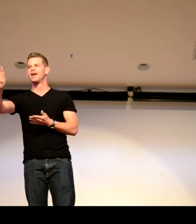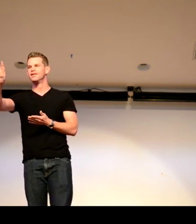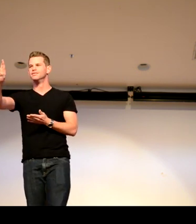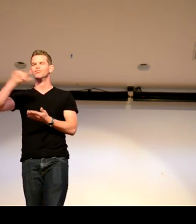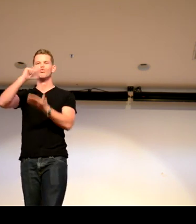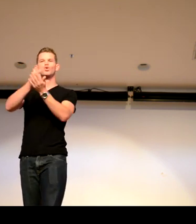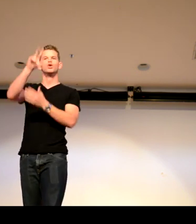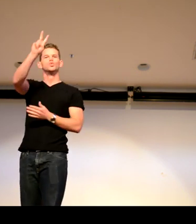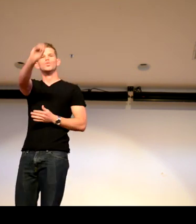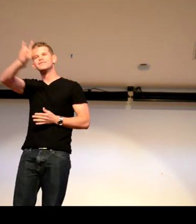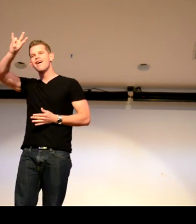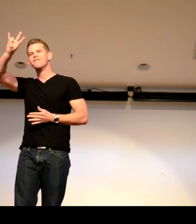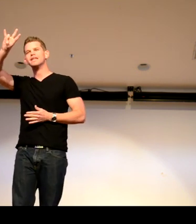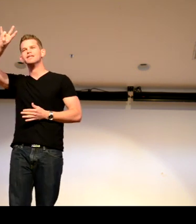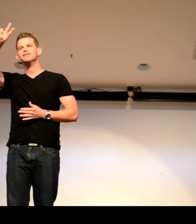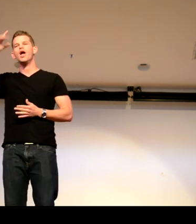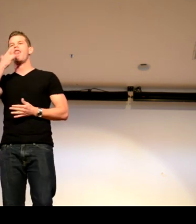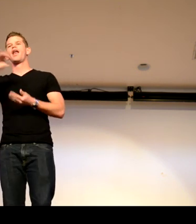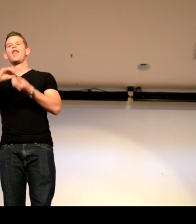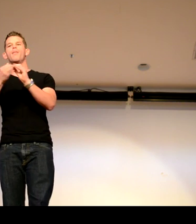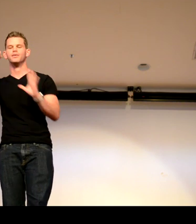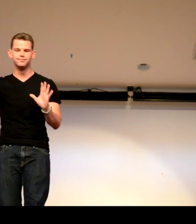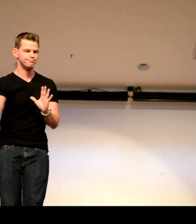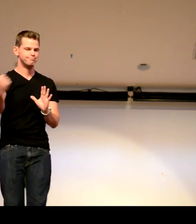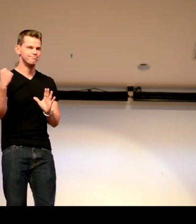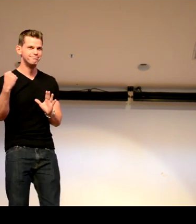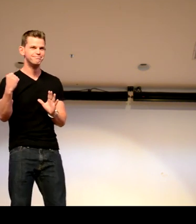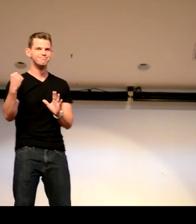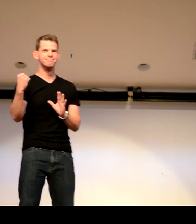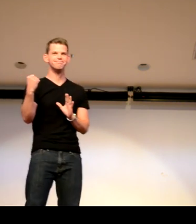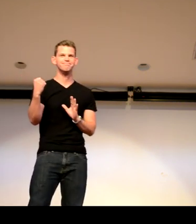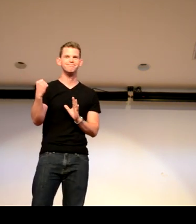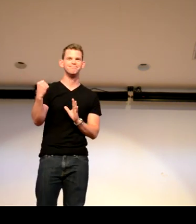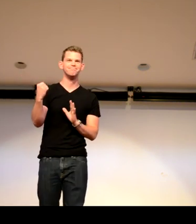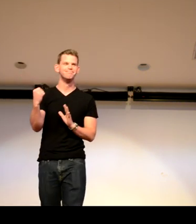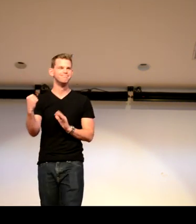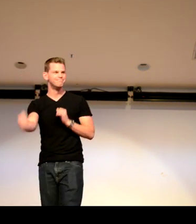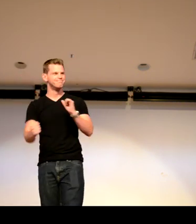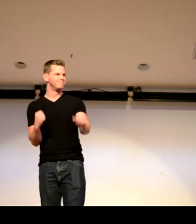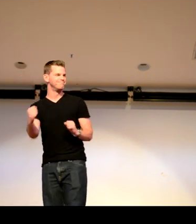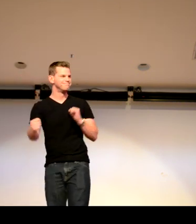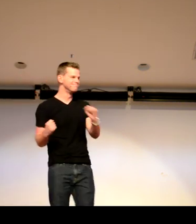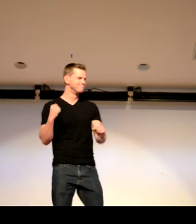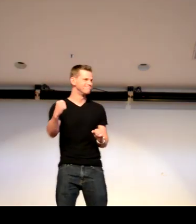Riverside. Graduated in 2007. That's a lucky number. All right.